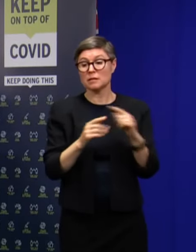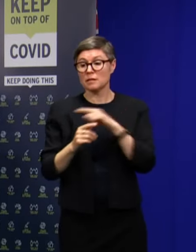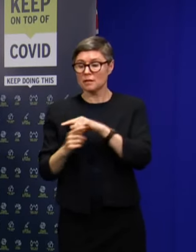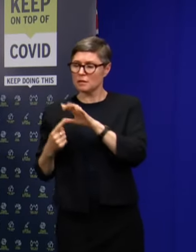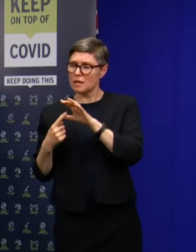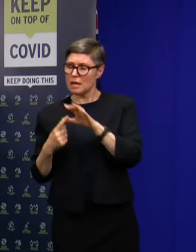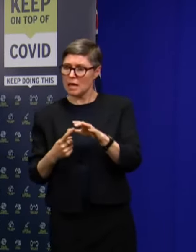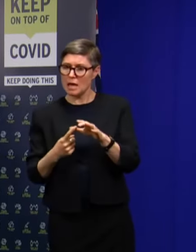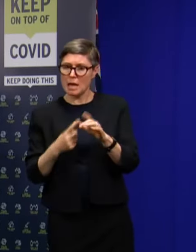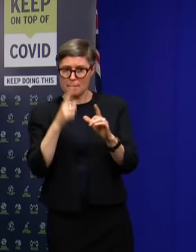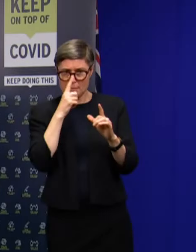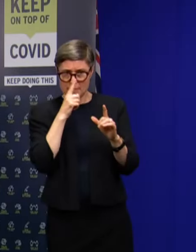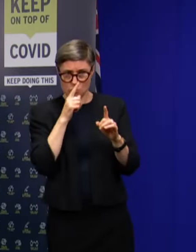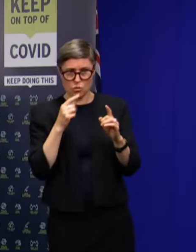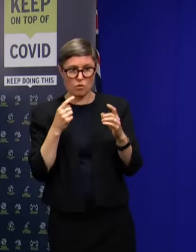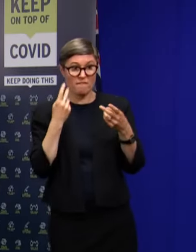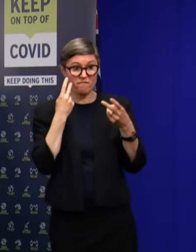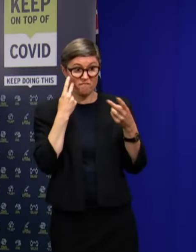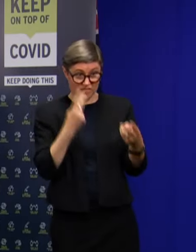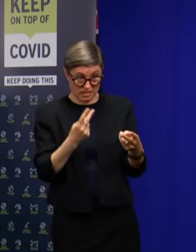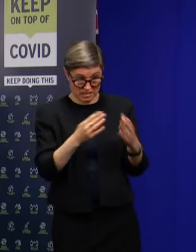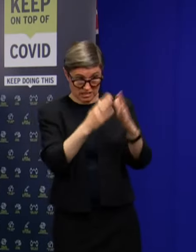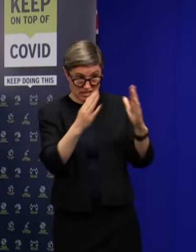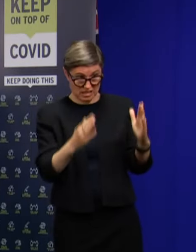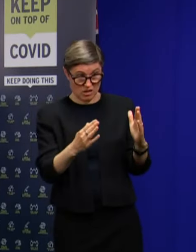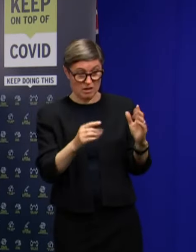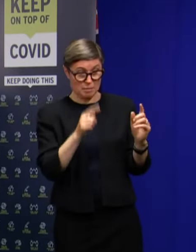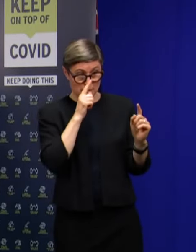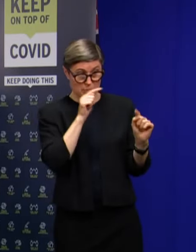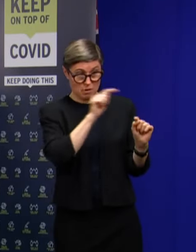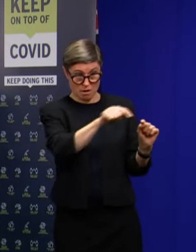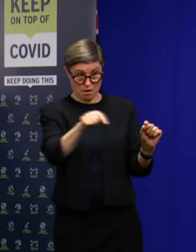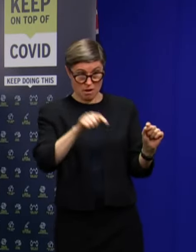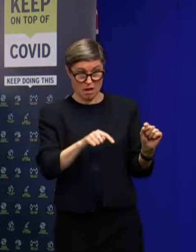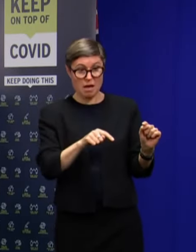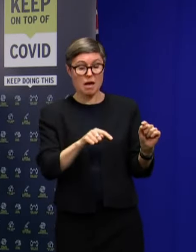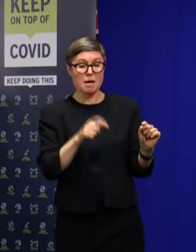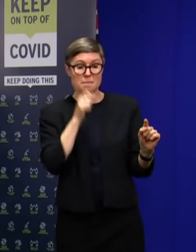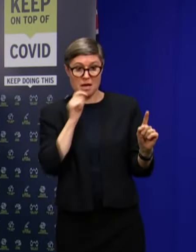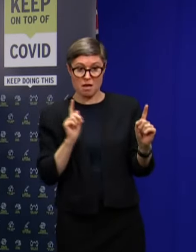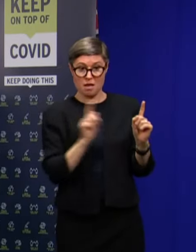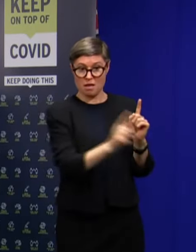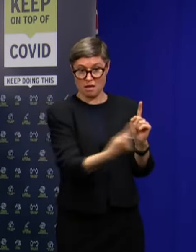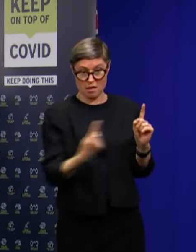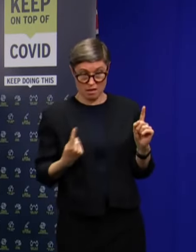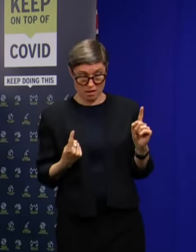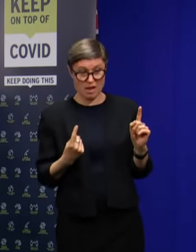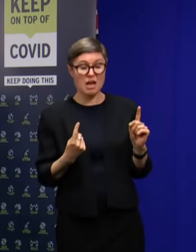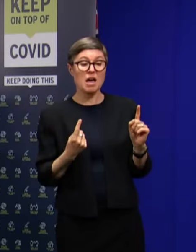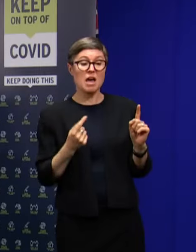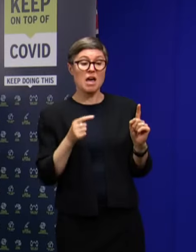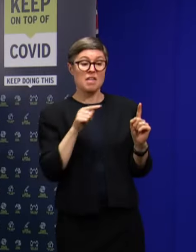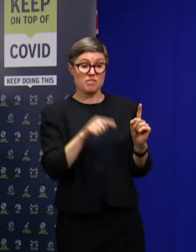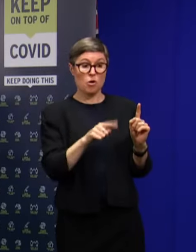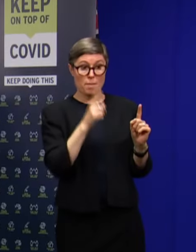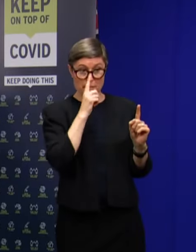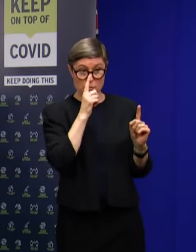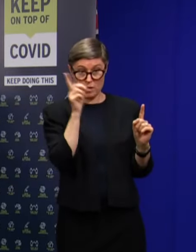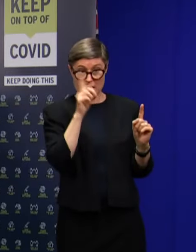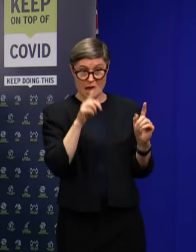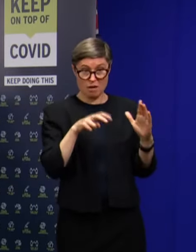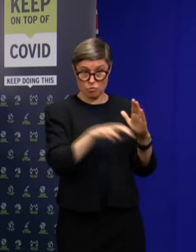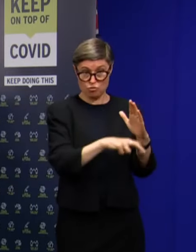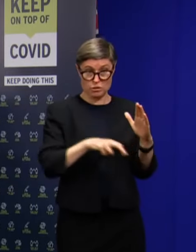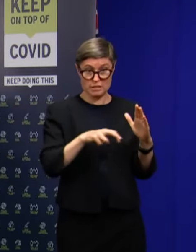who's now positive, while he was out in the community, are now in quarantine. But did they go into the community after they'd been